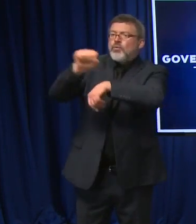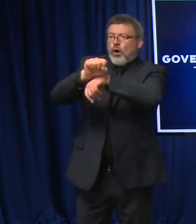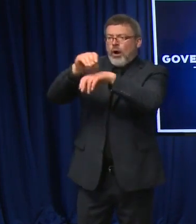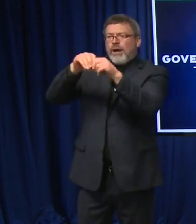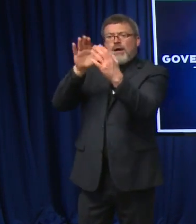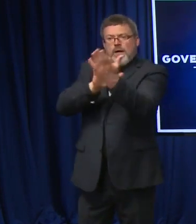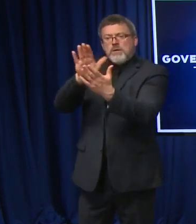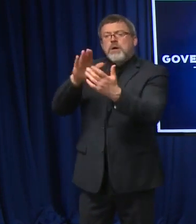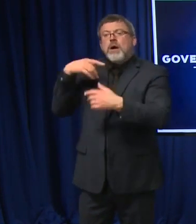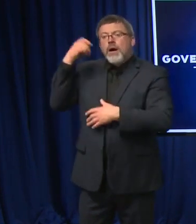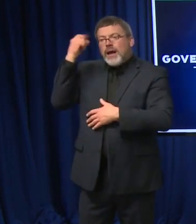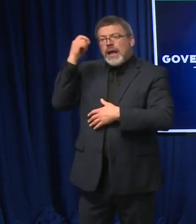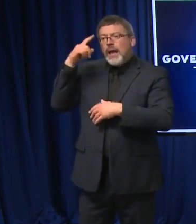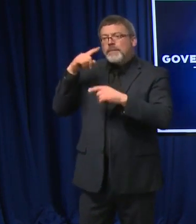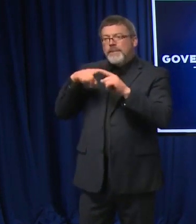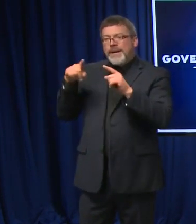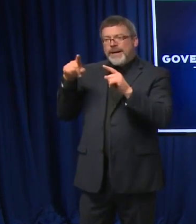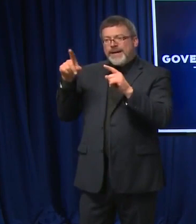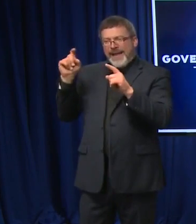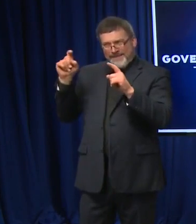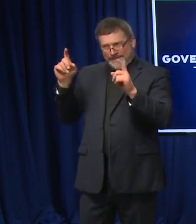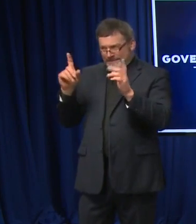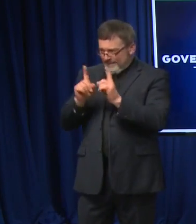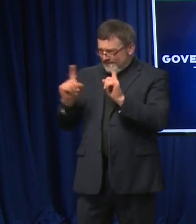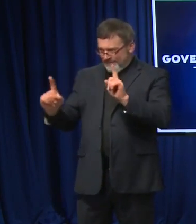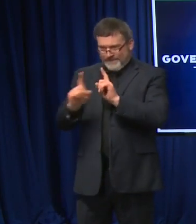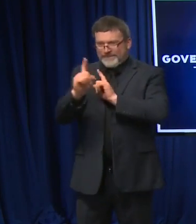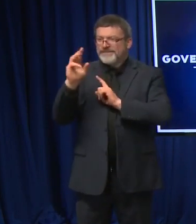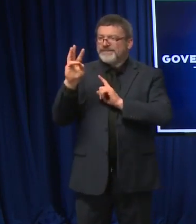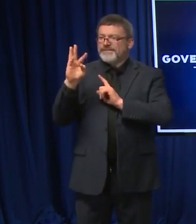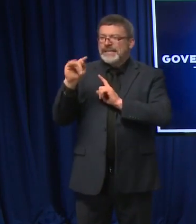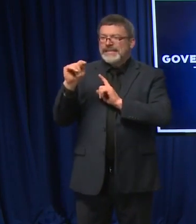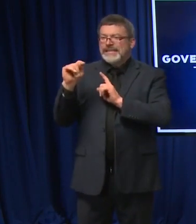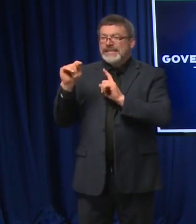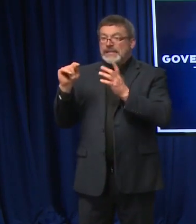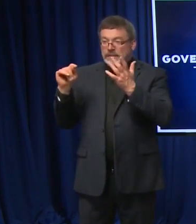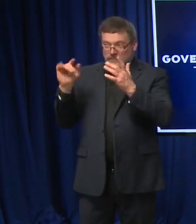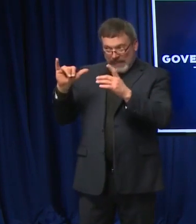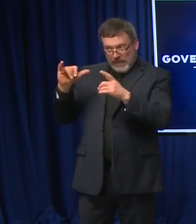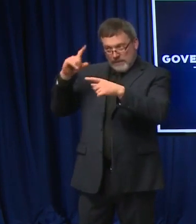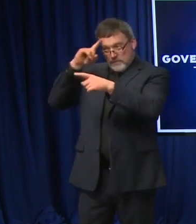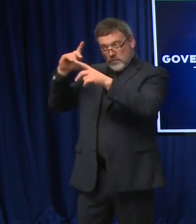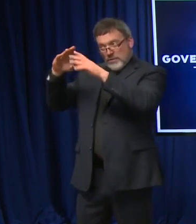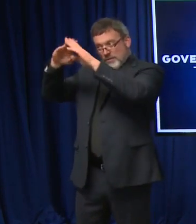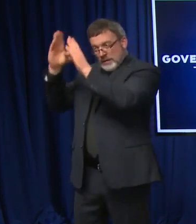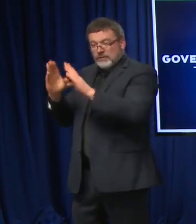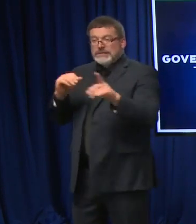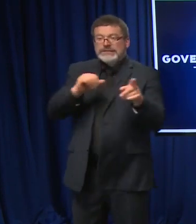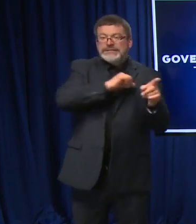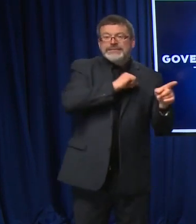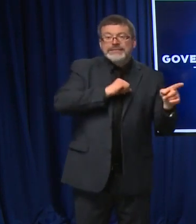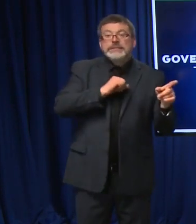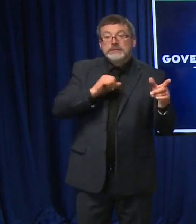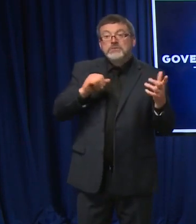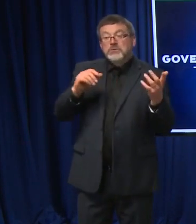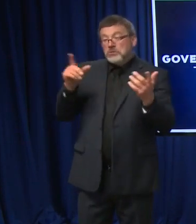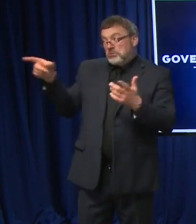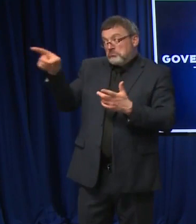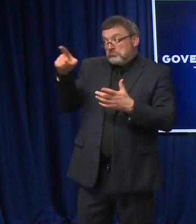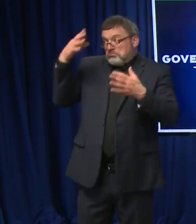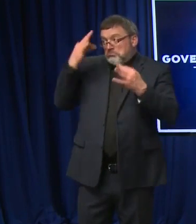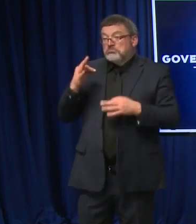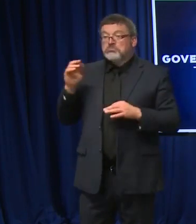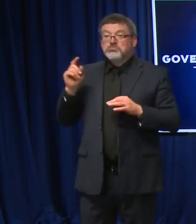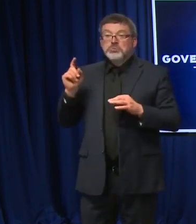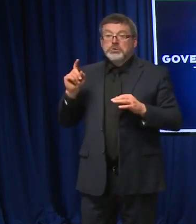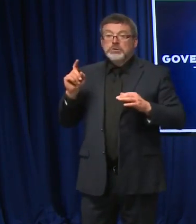and still provide social distancing and be safe, and that's both for the House and the Senate side. But they ultimately choose. I'd have to ask you